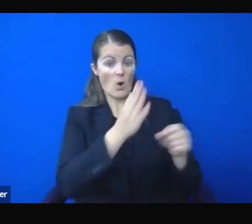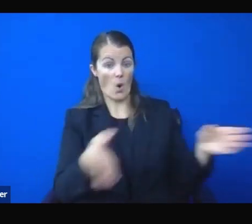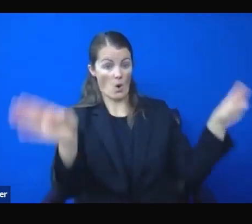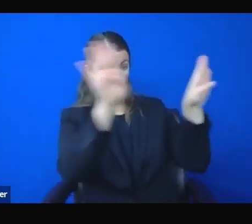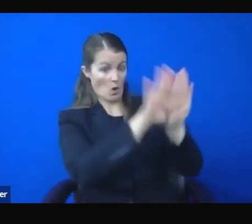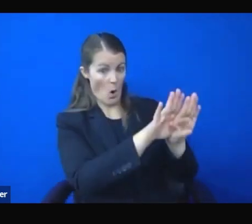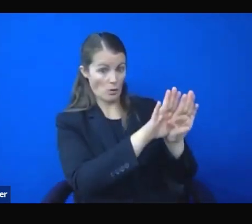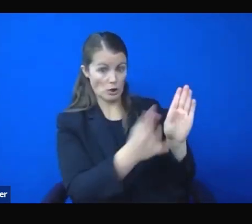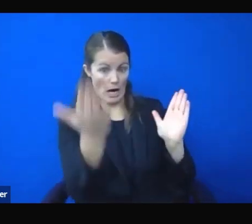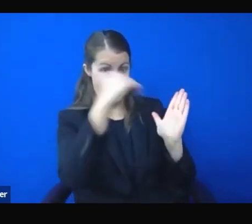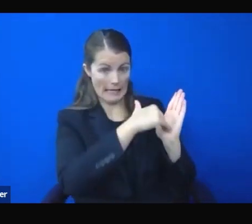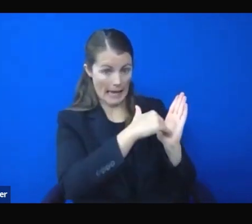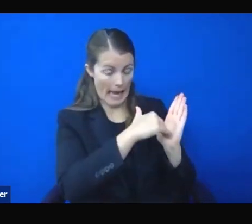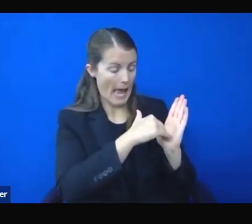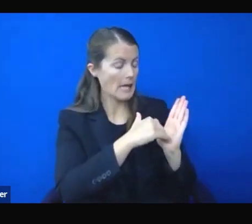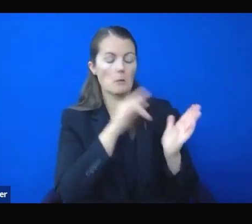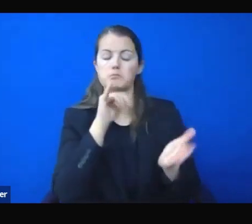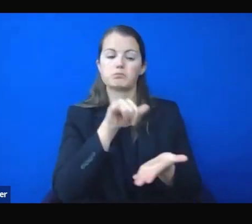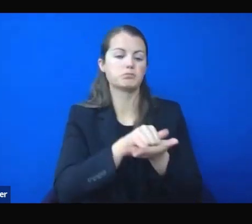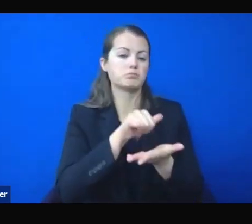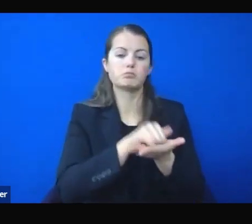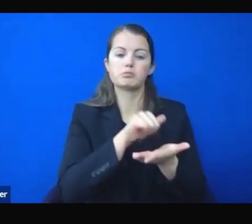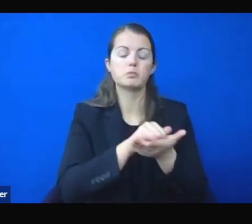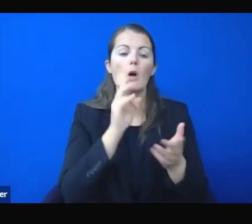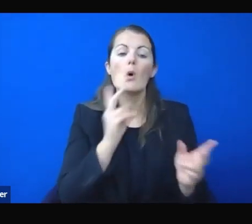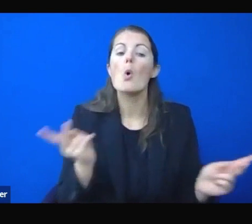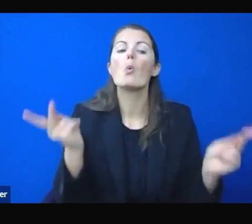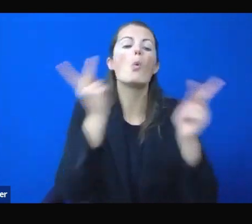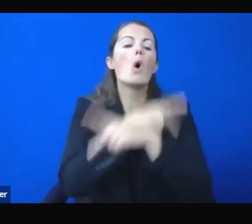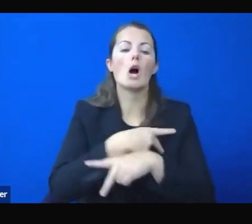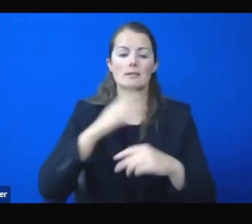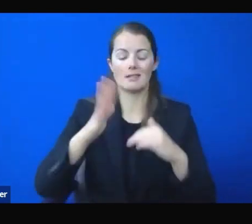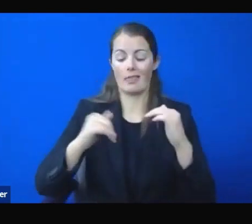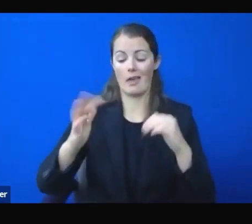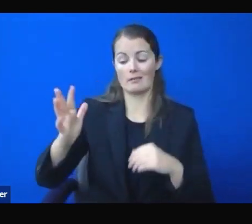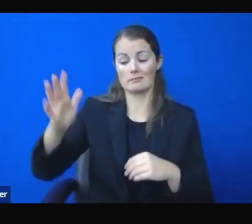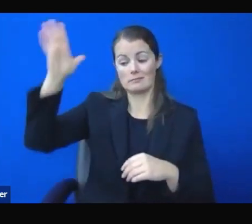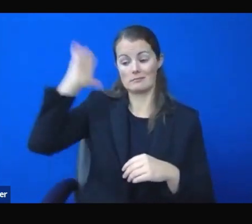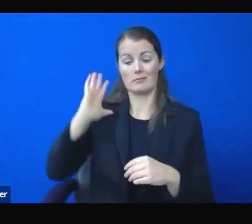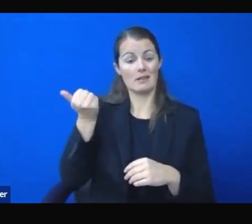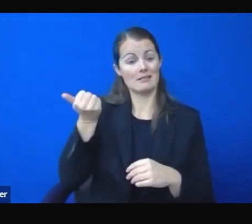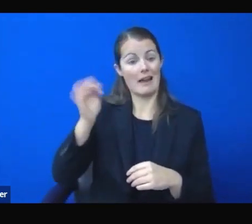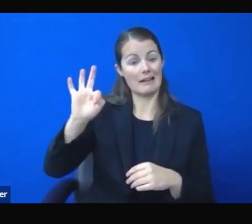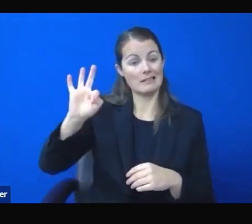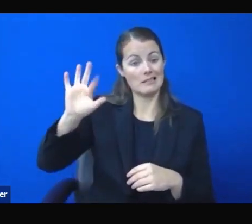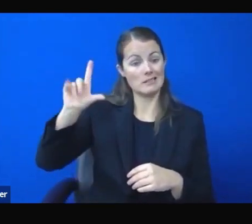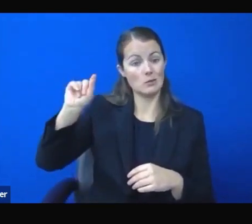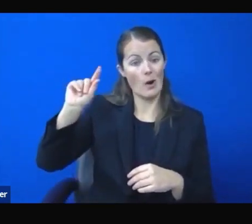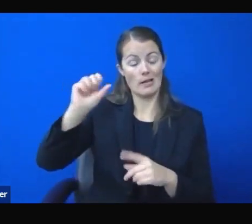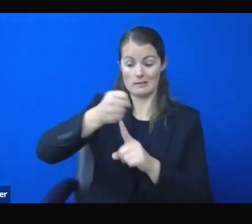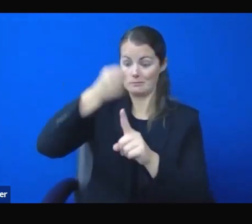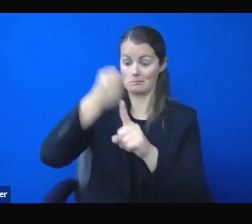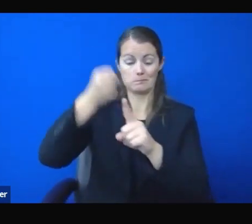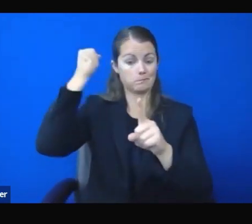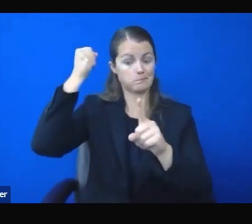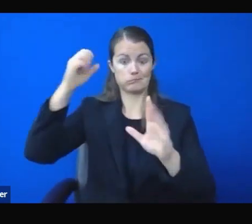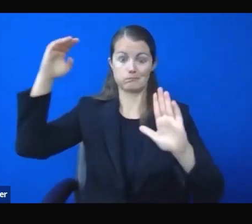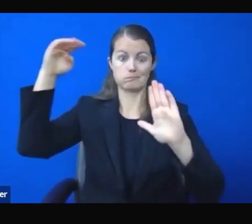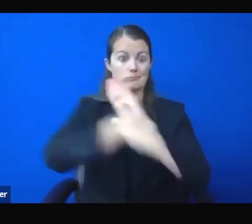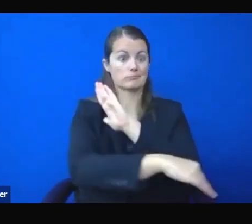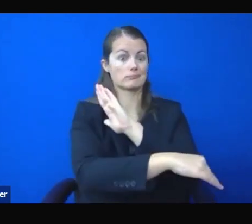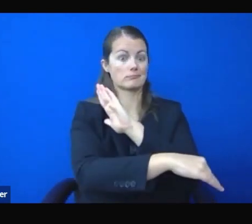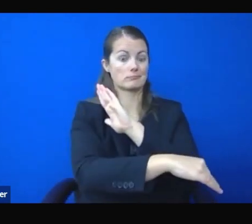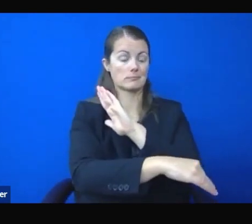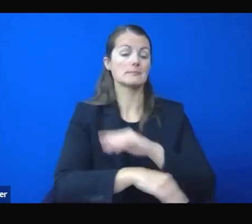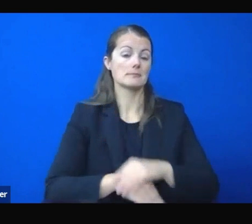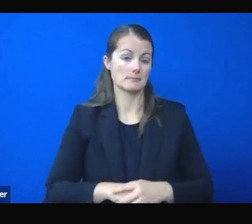that would be as bad or worse than the Great Depression. That means a return to historic unemployment numbers and a